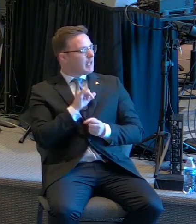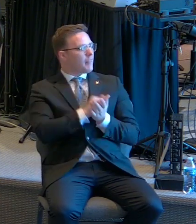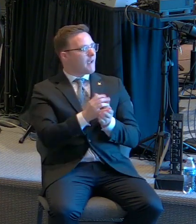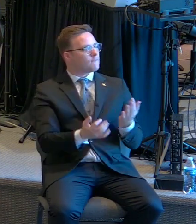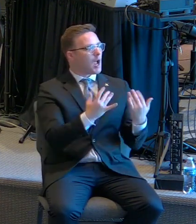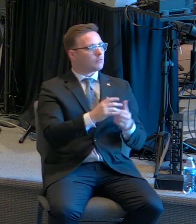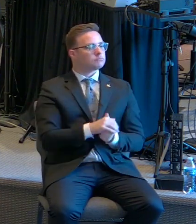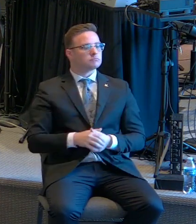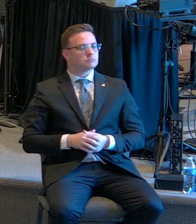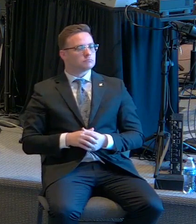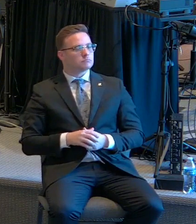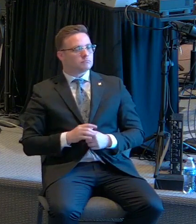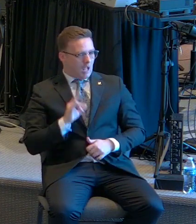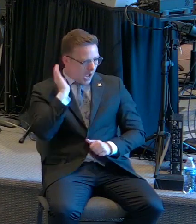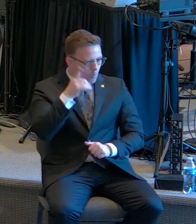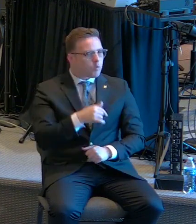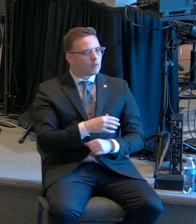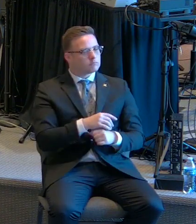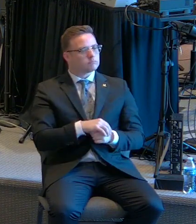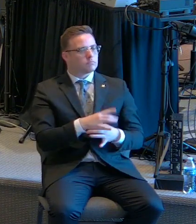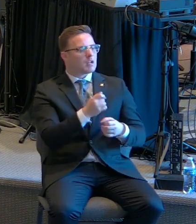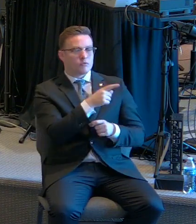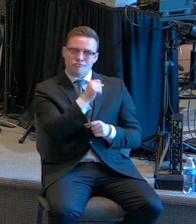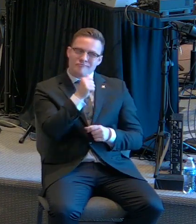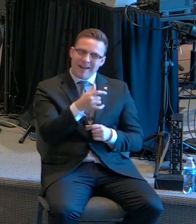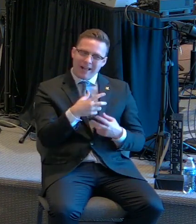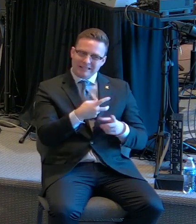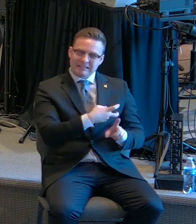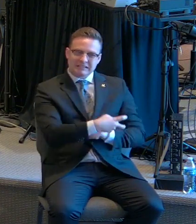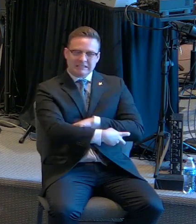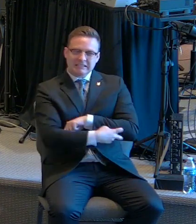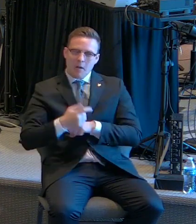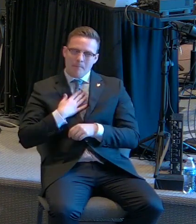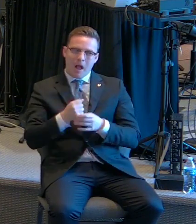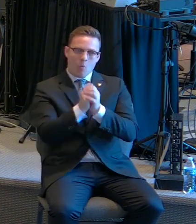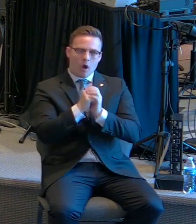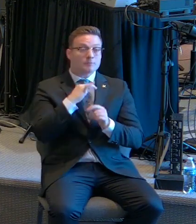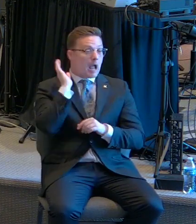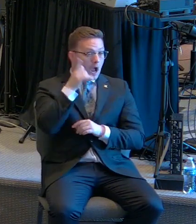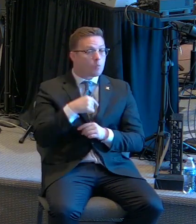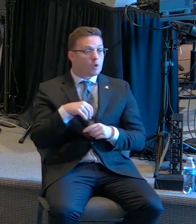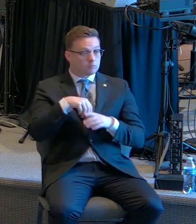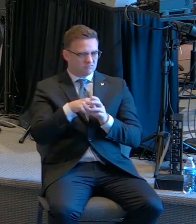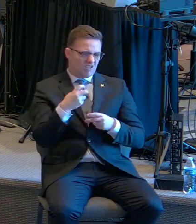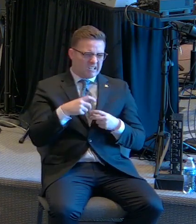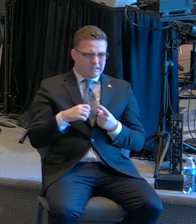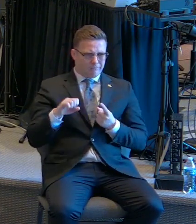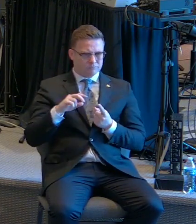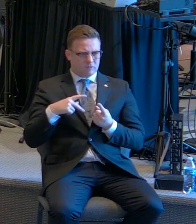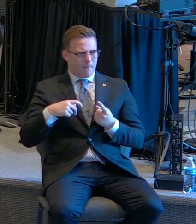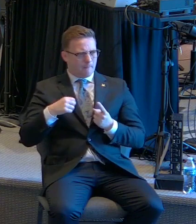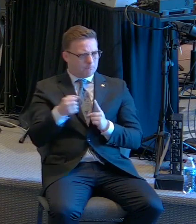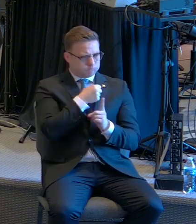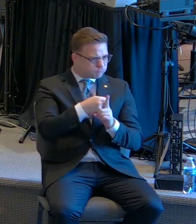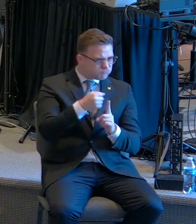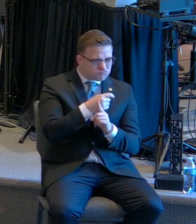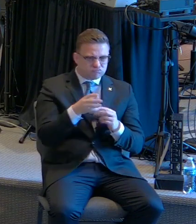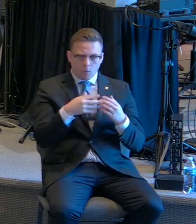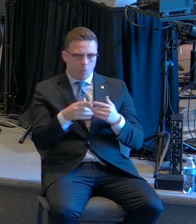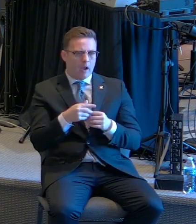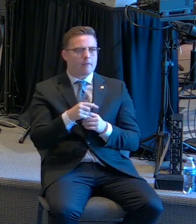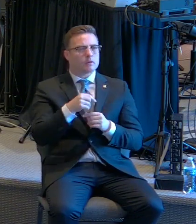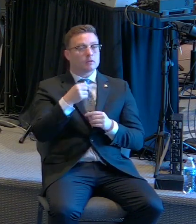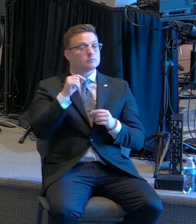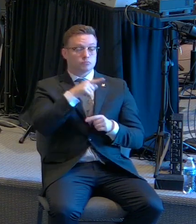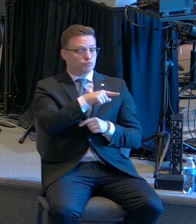I'll take the fire. You're not going to get my worship, but I'll take the fire. You're not going to take my worship away